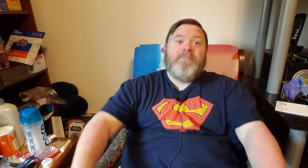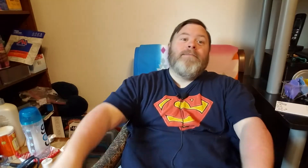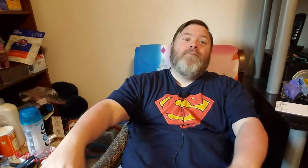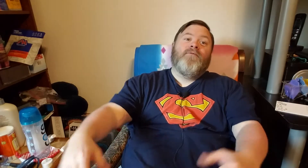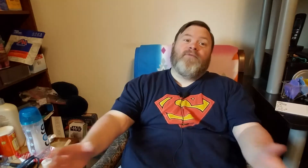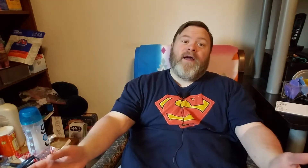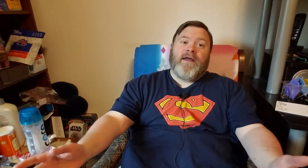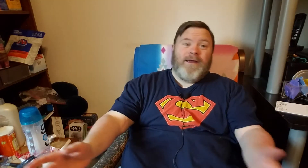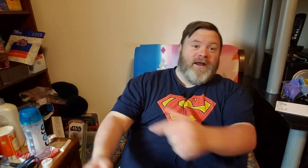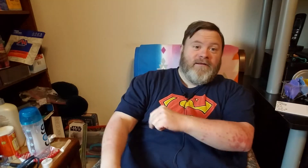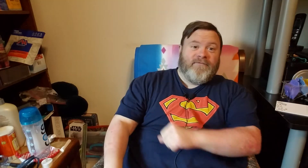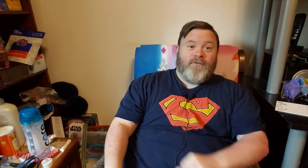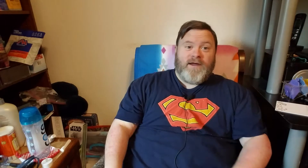birthday in the phrase